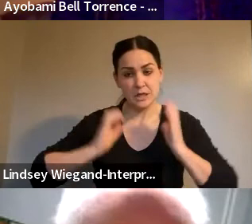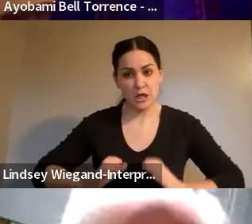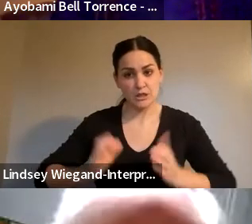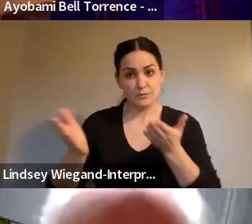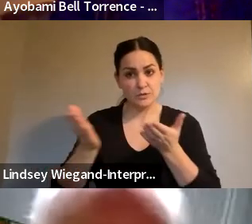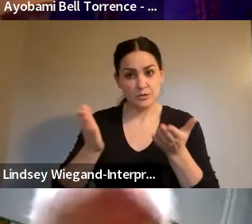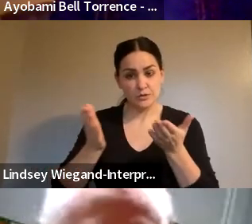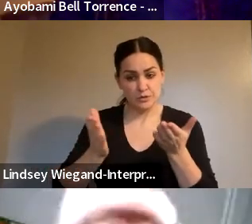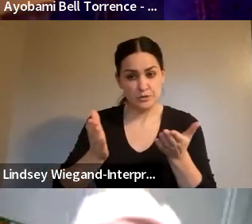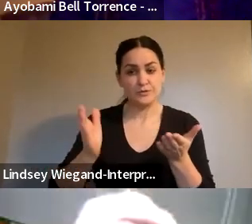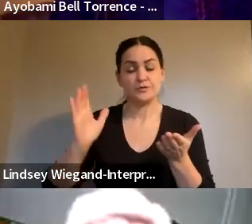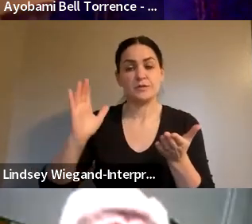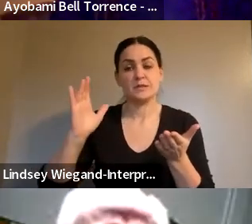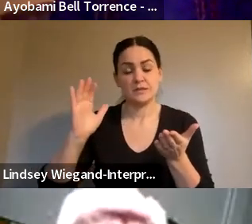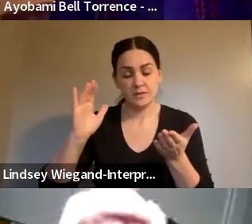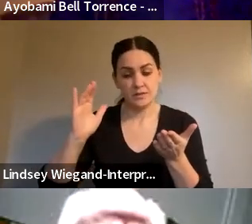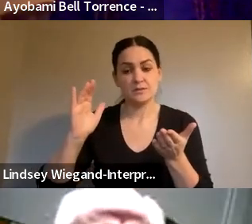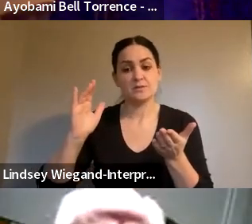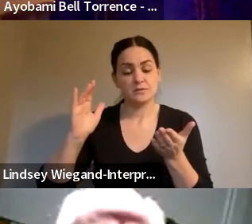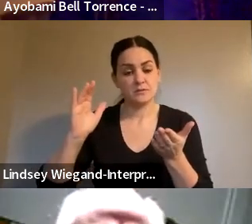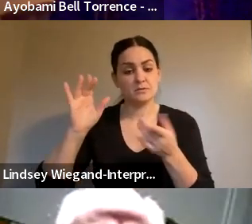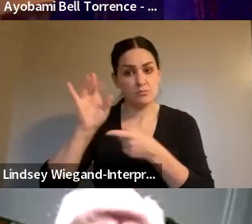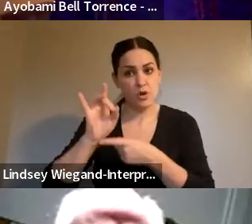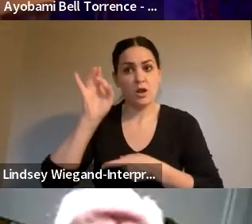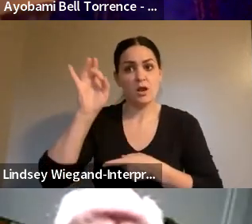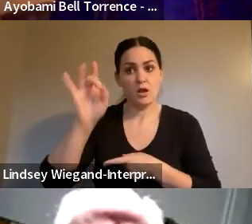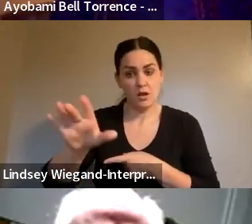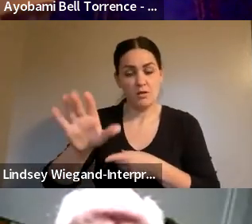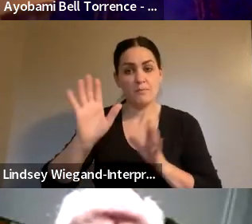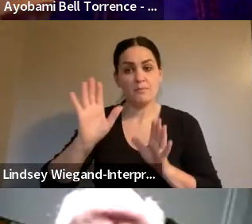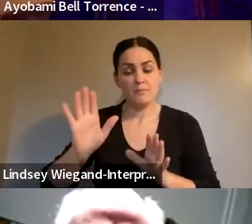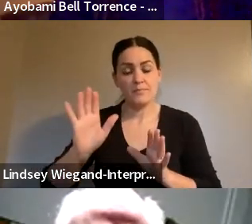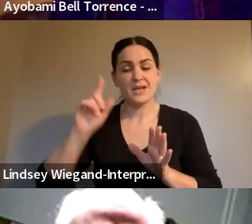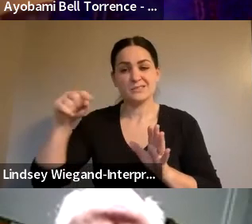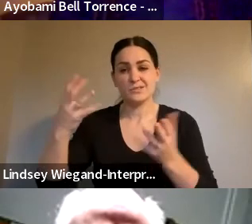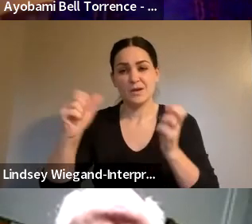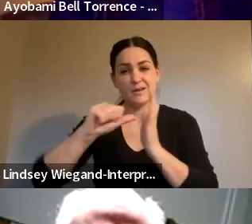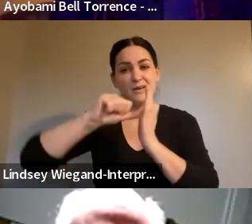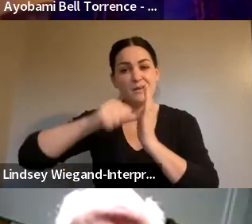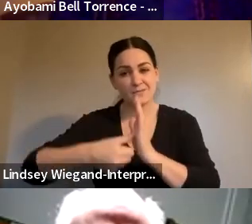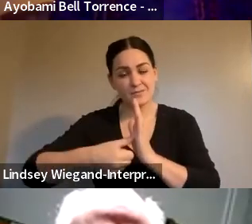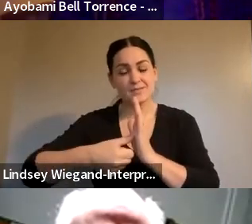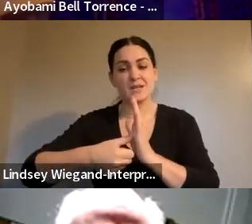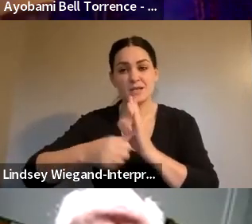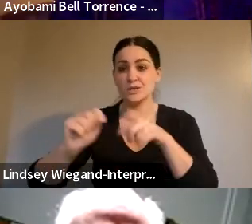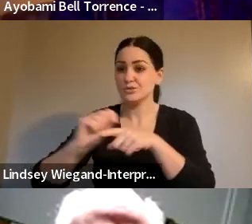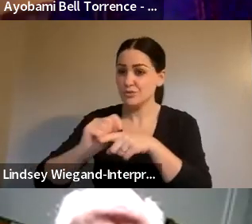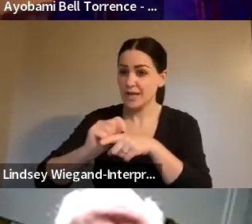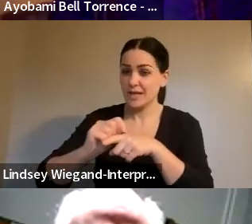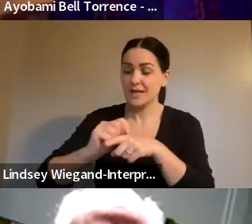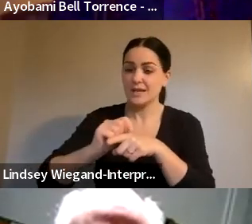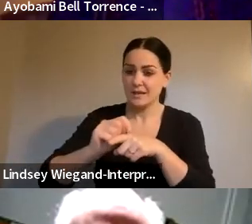issue has been brought up that, you know, I just wanted to reiterate that the training, it looks like it might be helpful